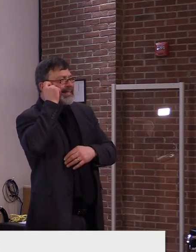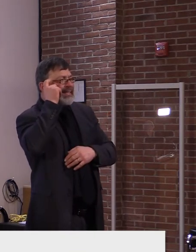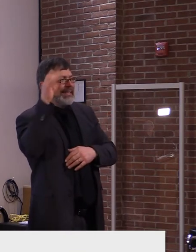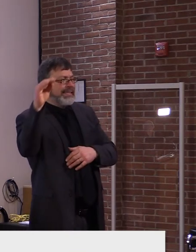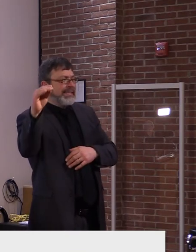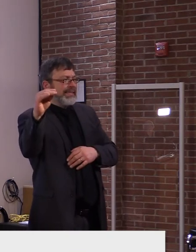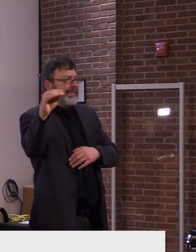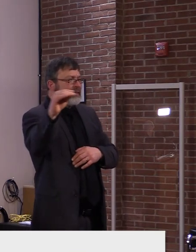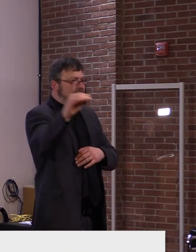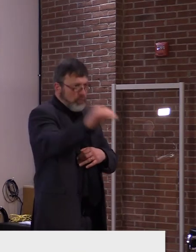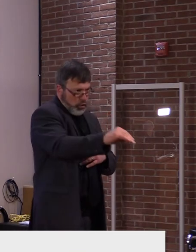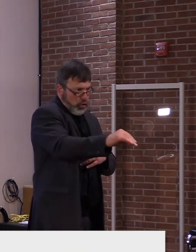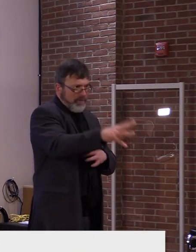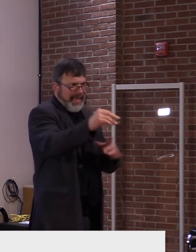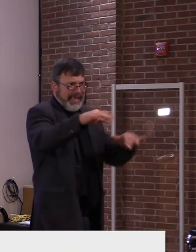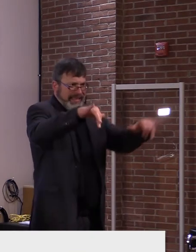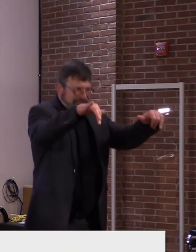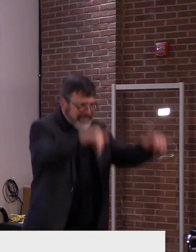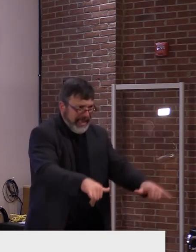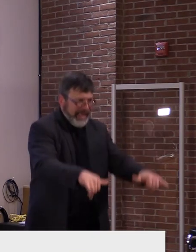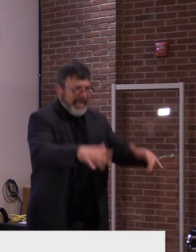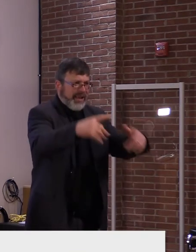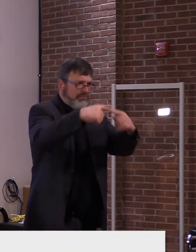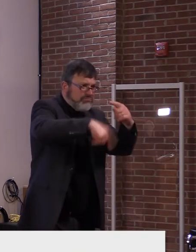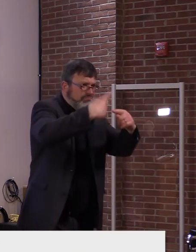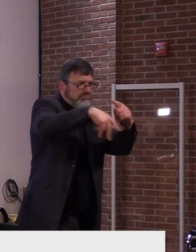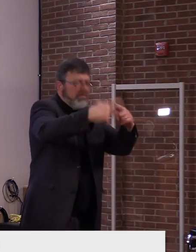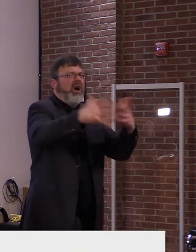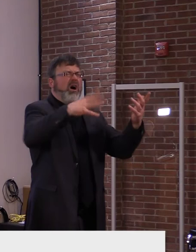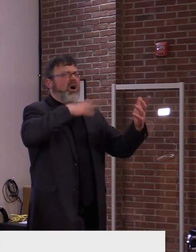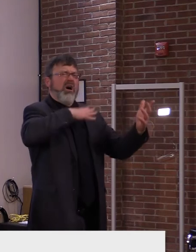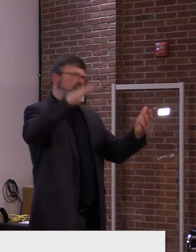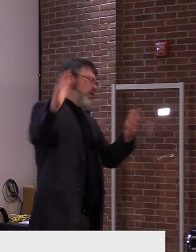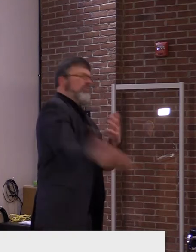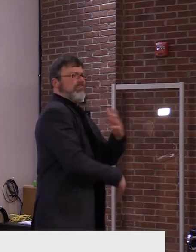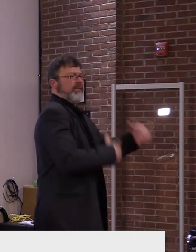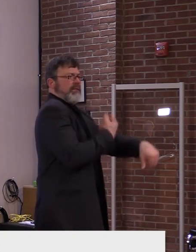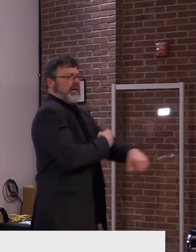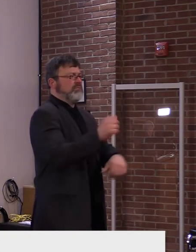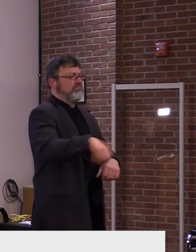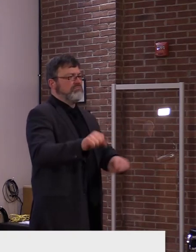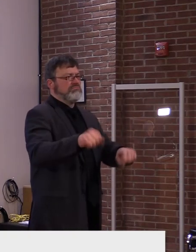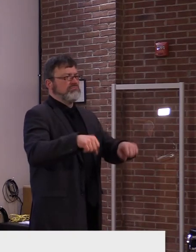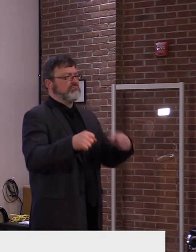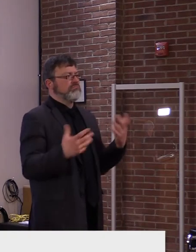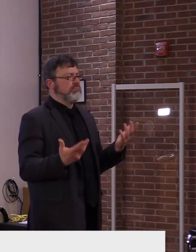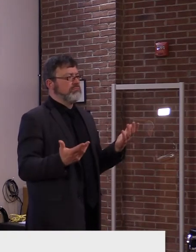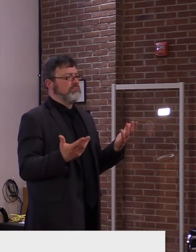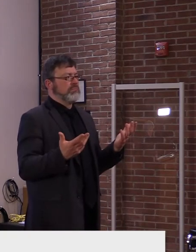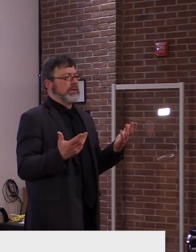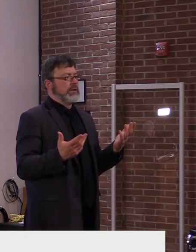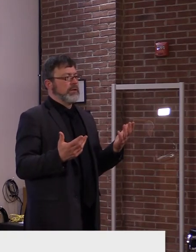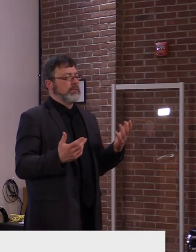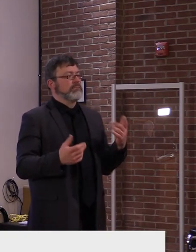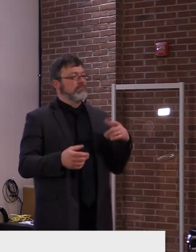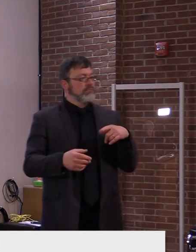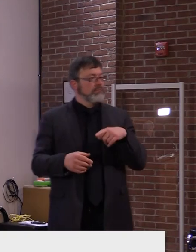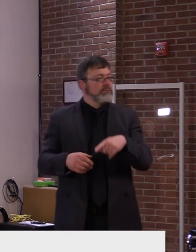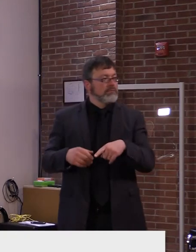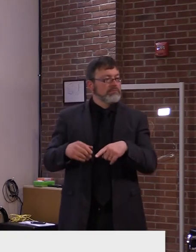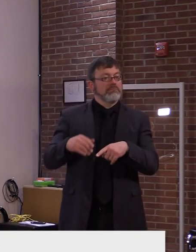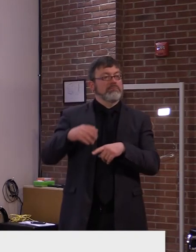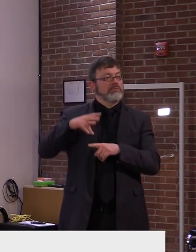Okay. And my other question is a follow-up from, um, a question asked by Mike Donahue last Friday.